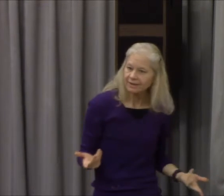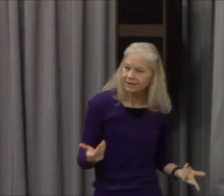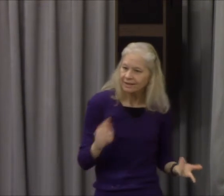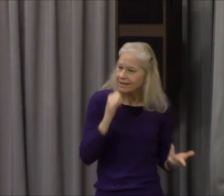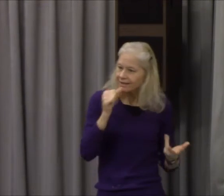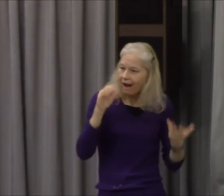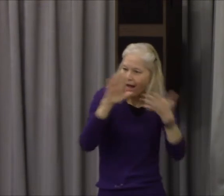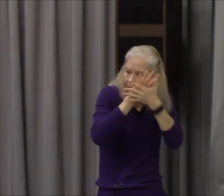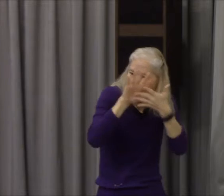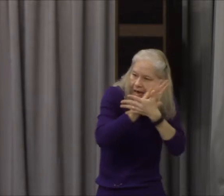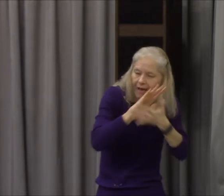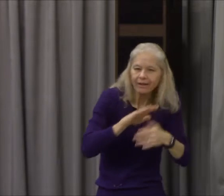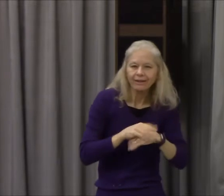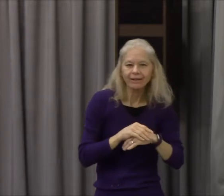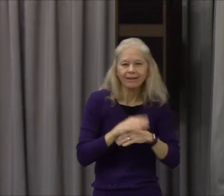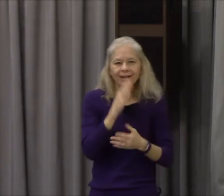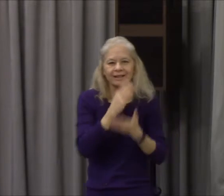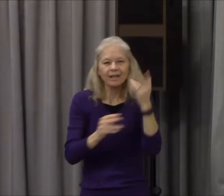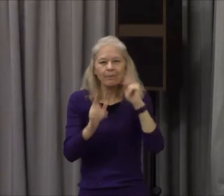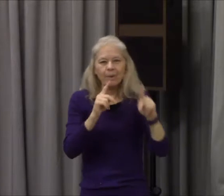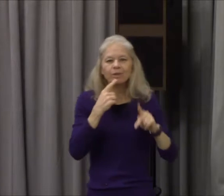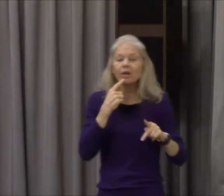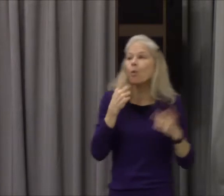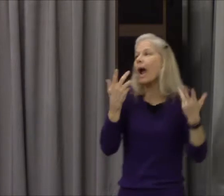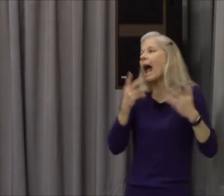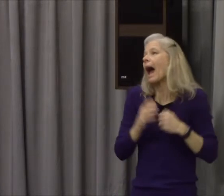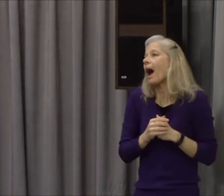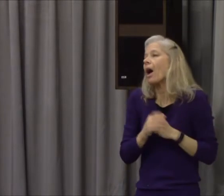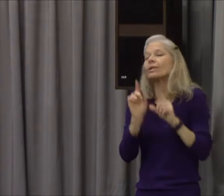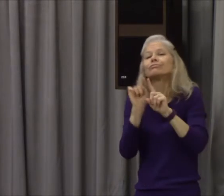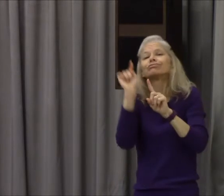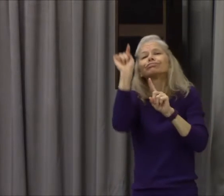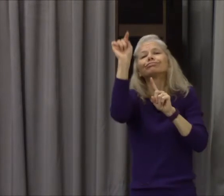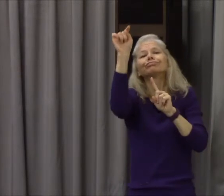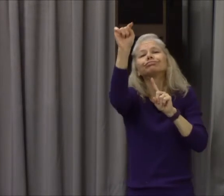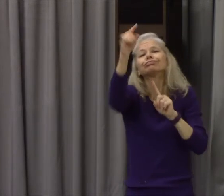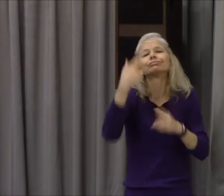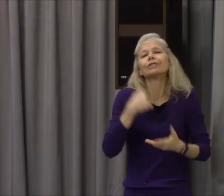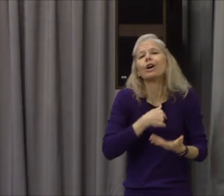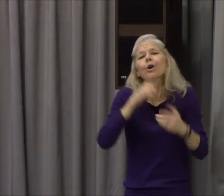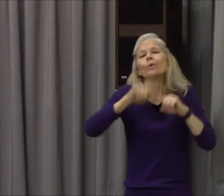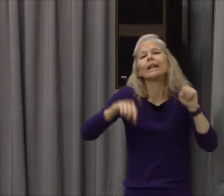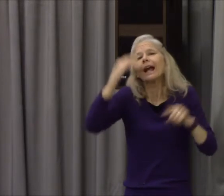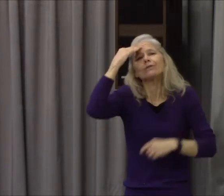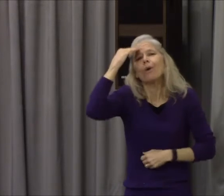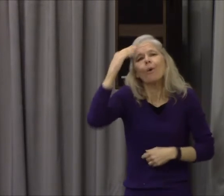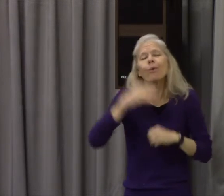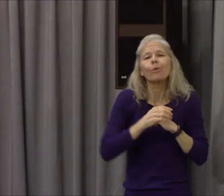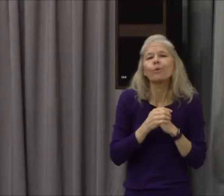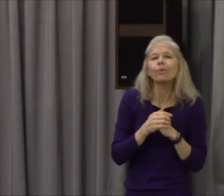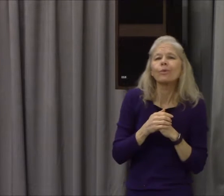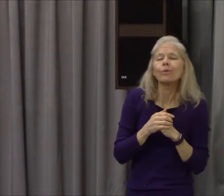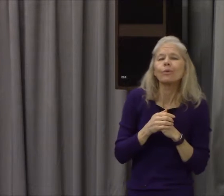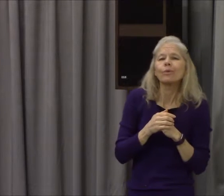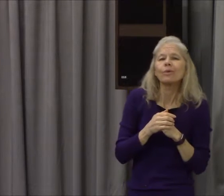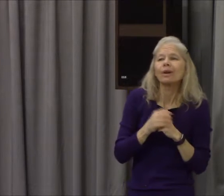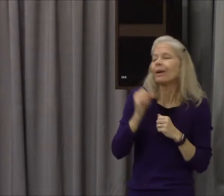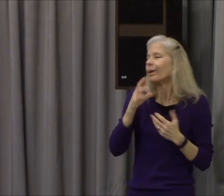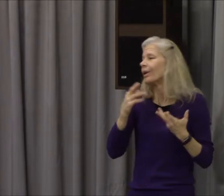somewhere we can't figure it out oh it's beyond heaven so we can't figure it out Moses said don't even try to pull it why